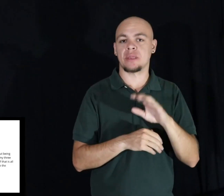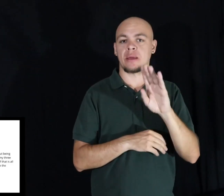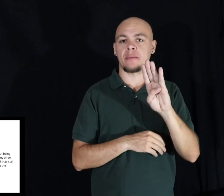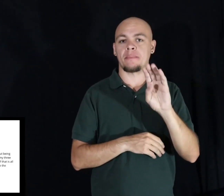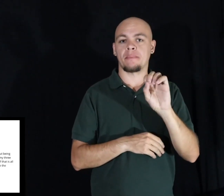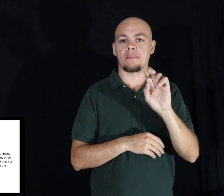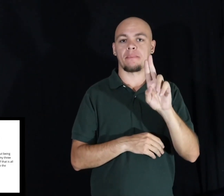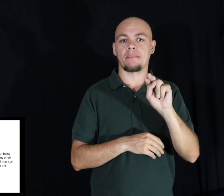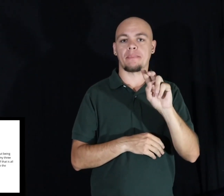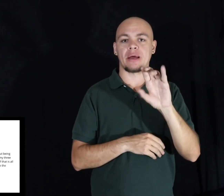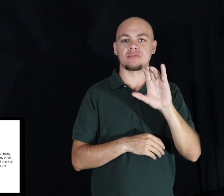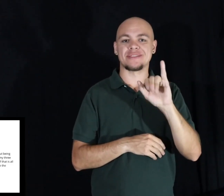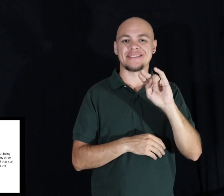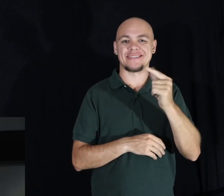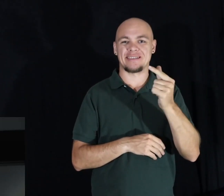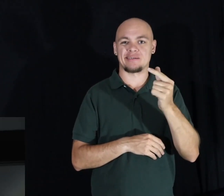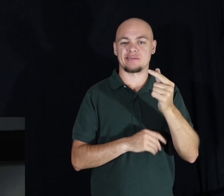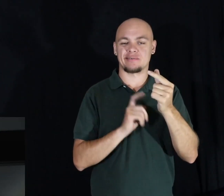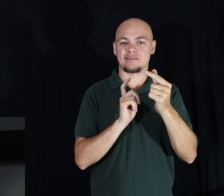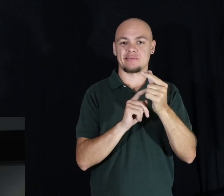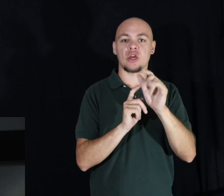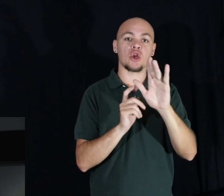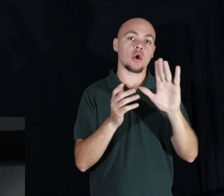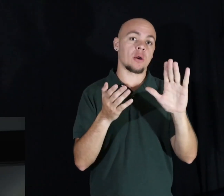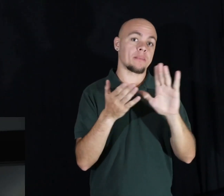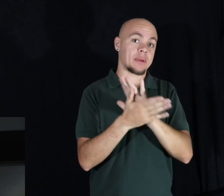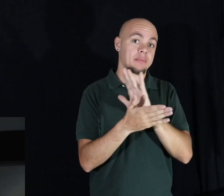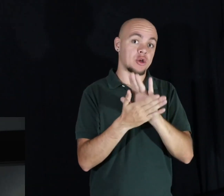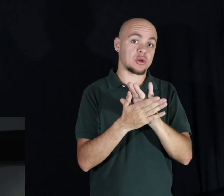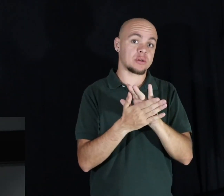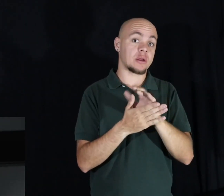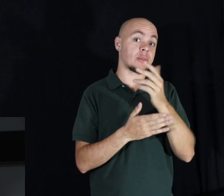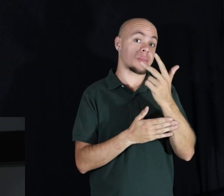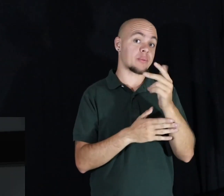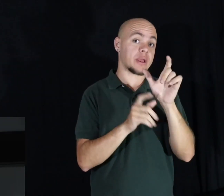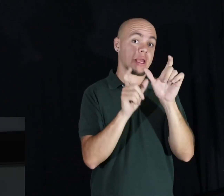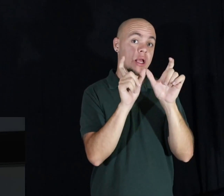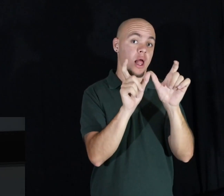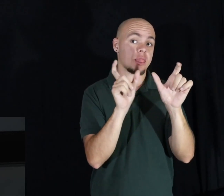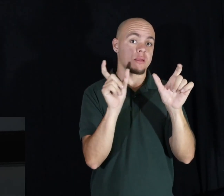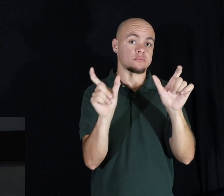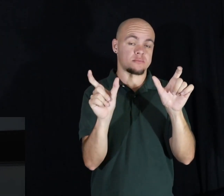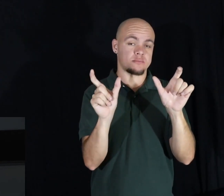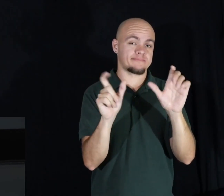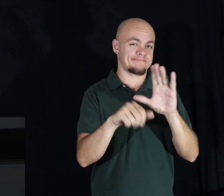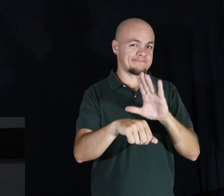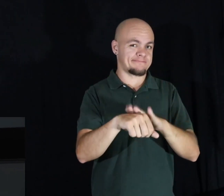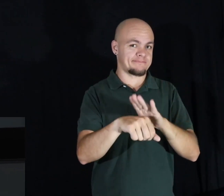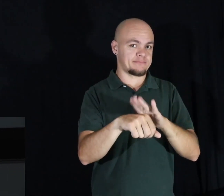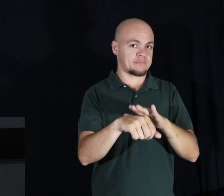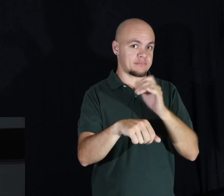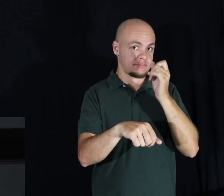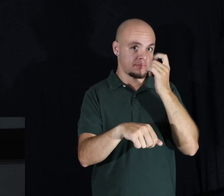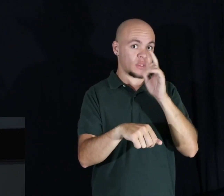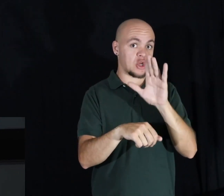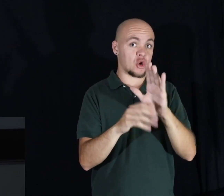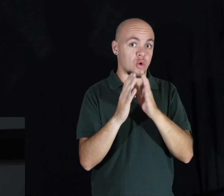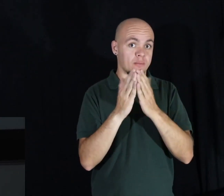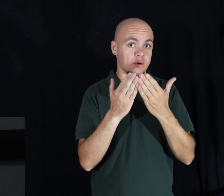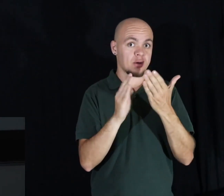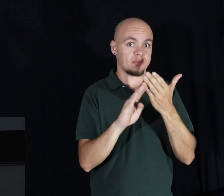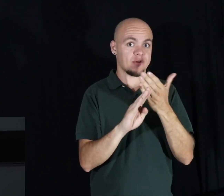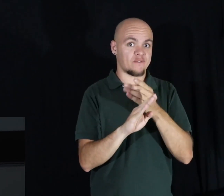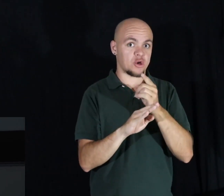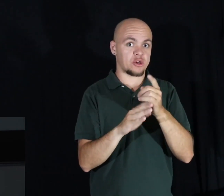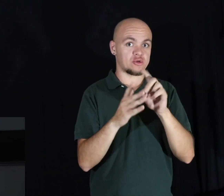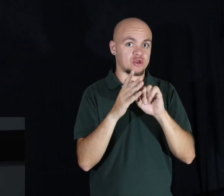Now for bouncing, you'll need to segment your page into three columns. A word of caution, please make sure it's your book before you start drawing in